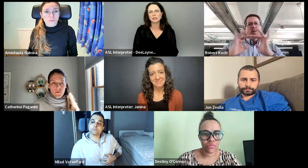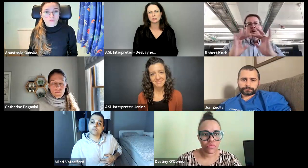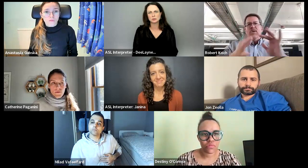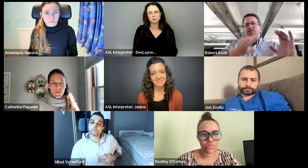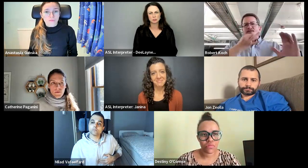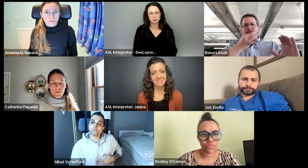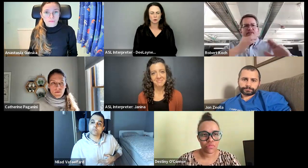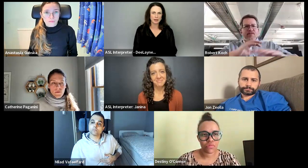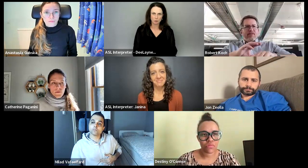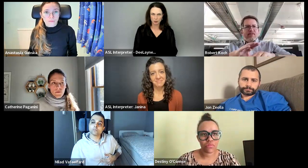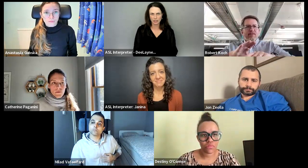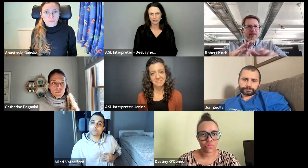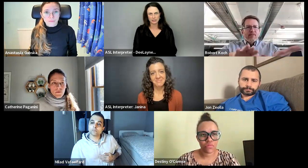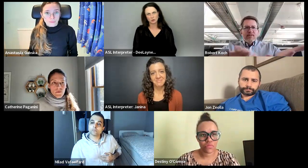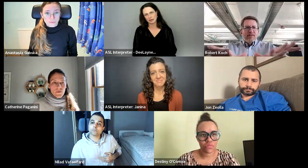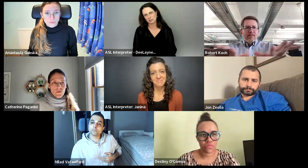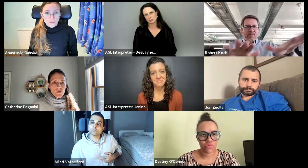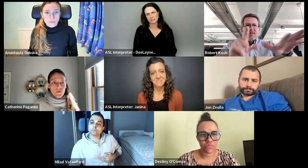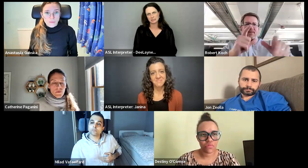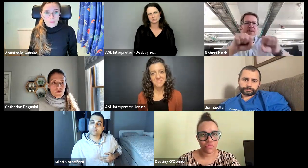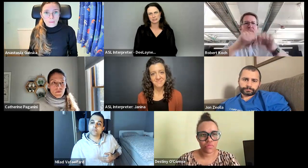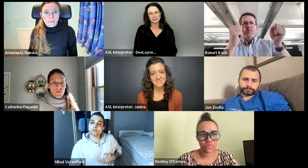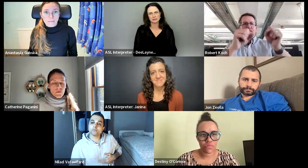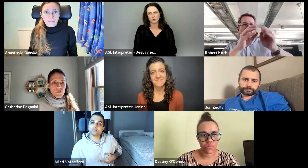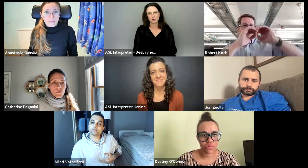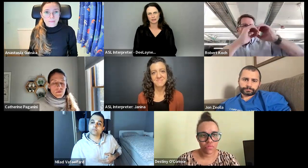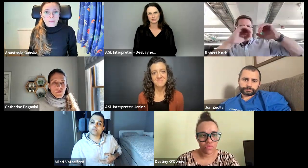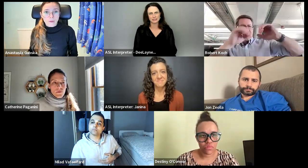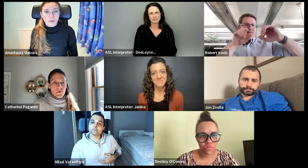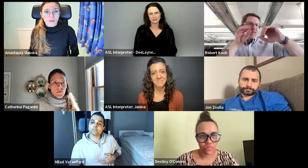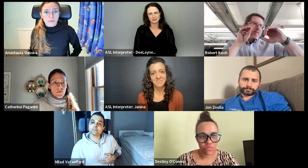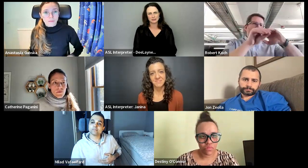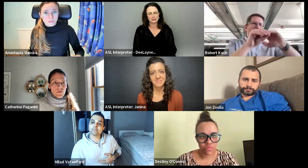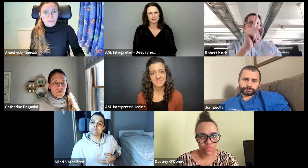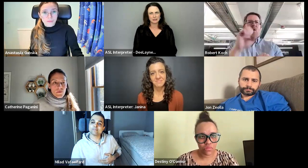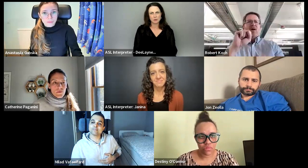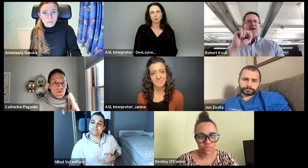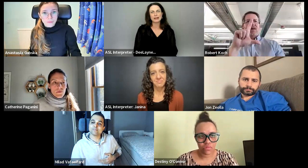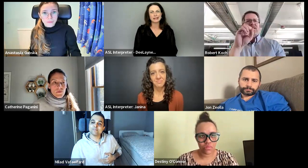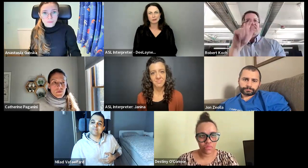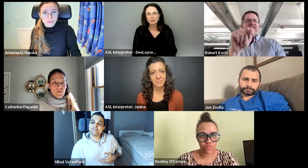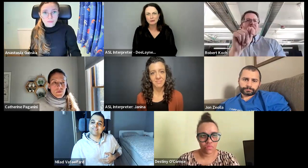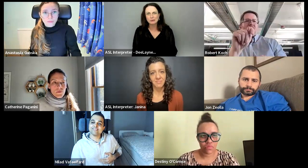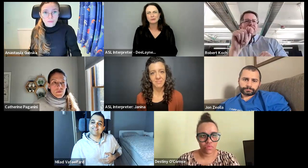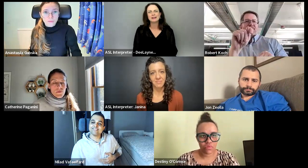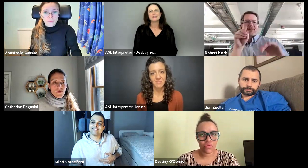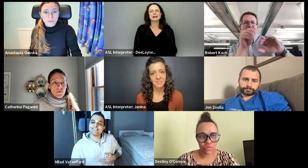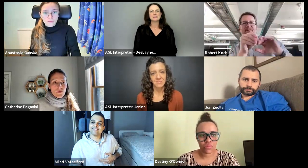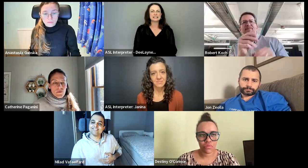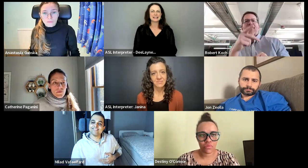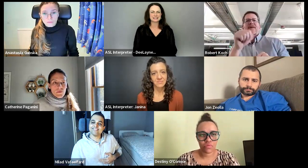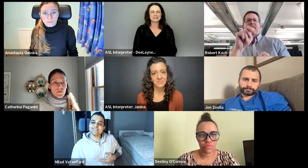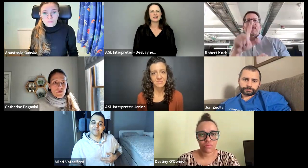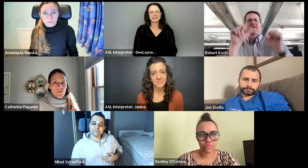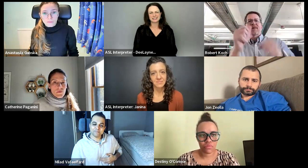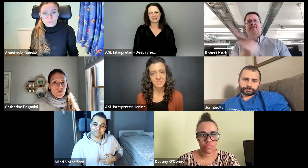Catherine, we could use your networking and your expertise in organizing and, you know, breaking through, um,